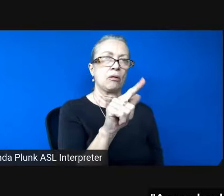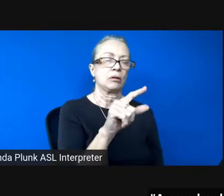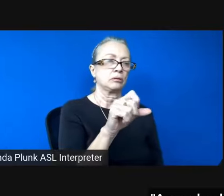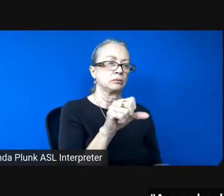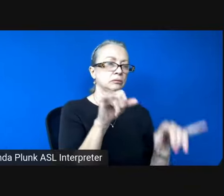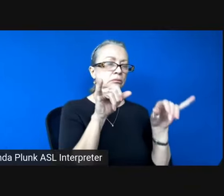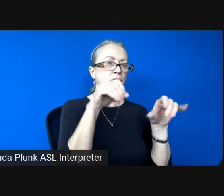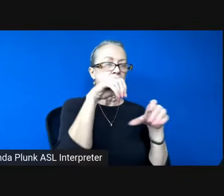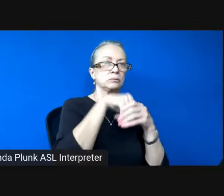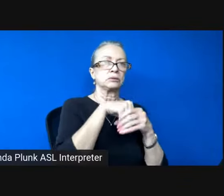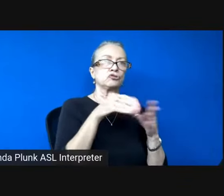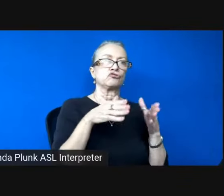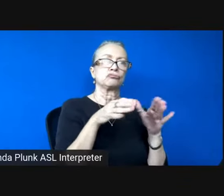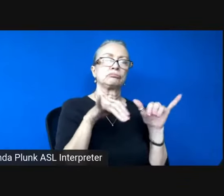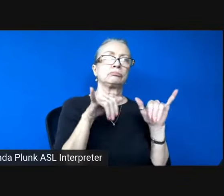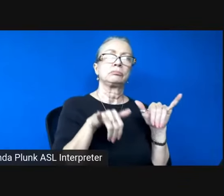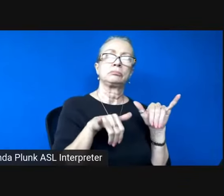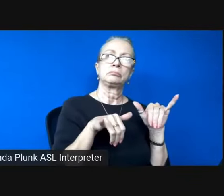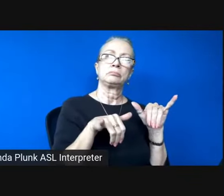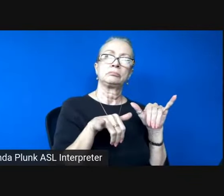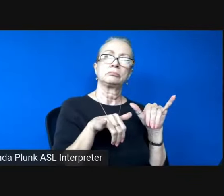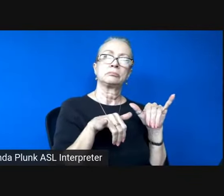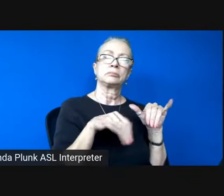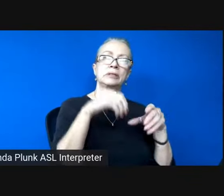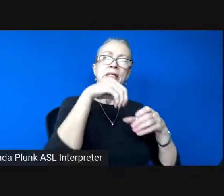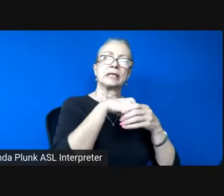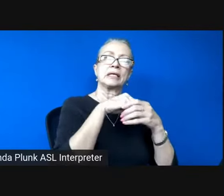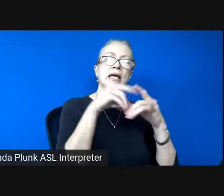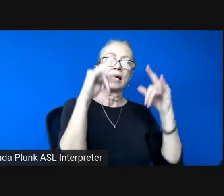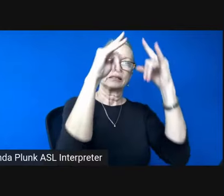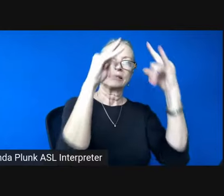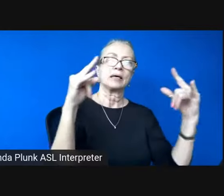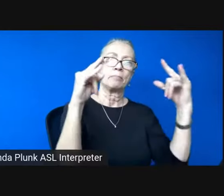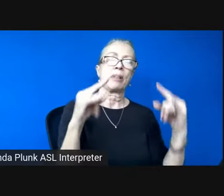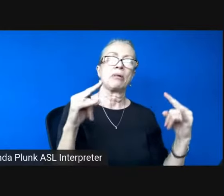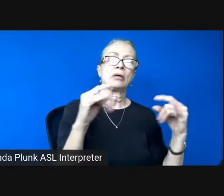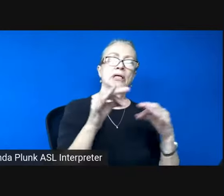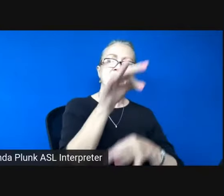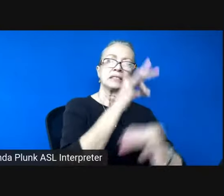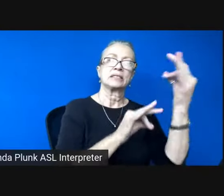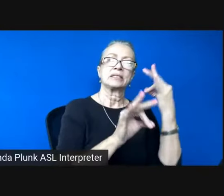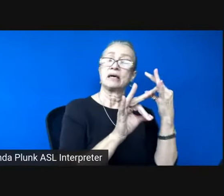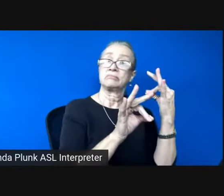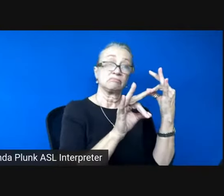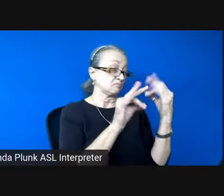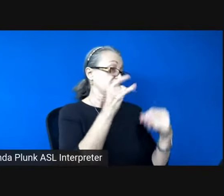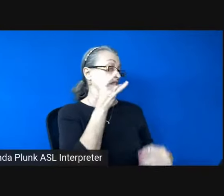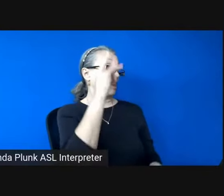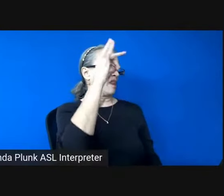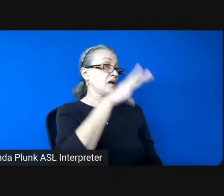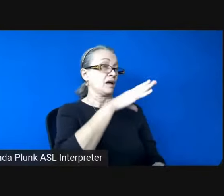inside a temple instead of light a slow shudder lets the darkness